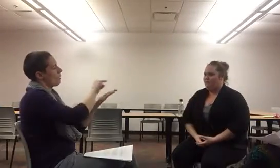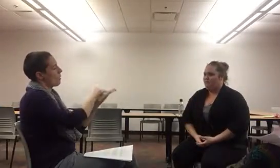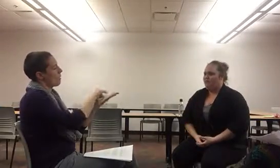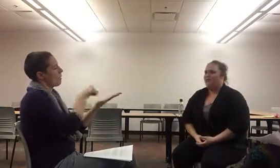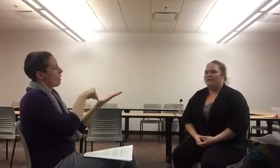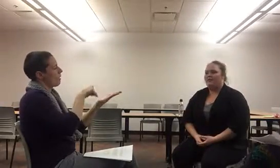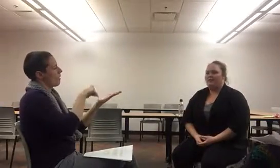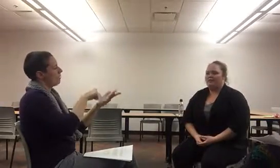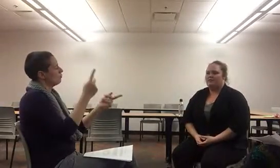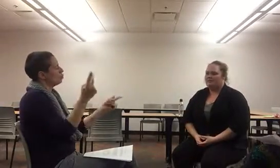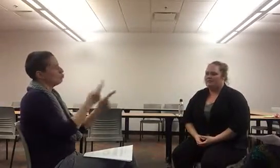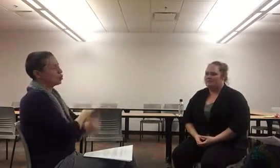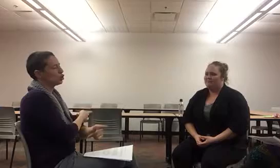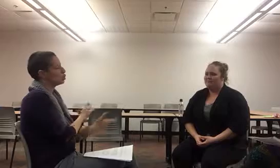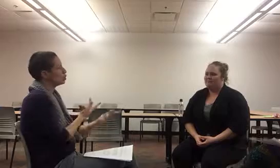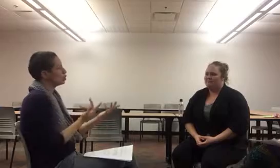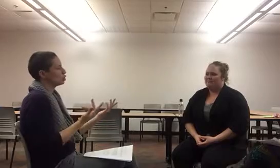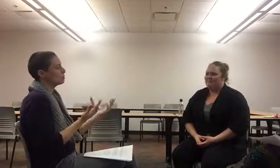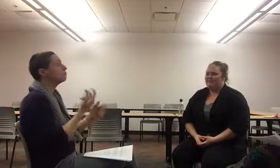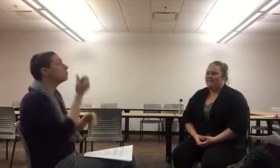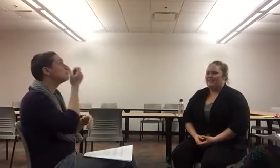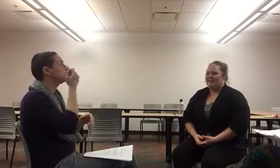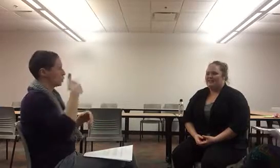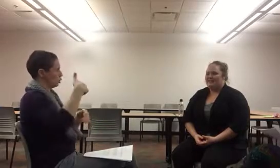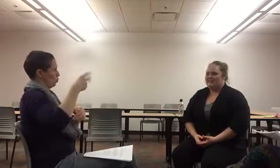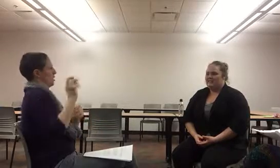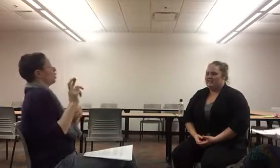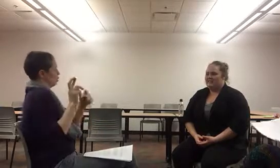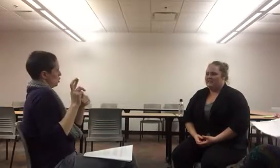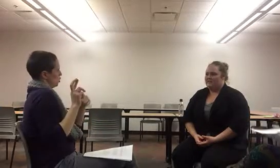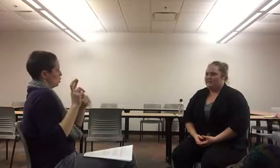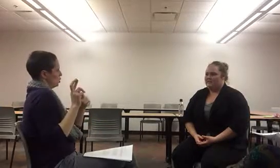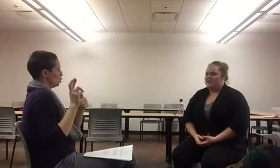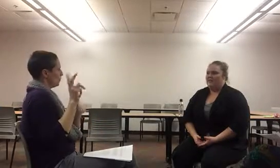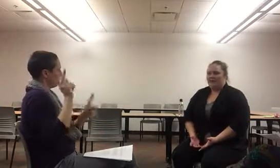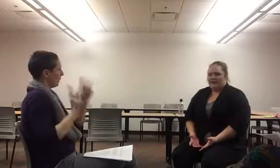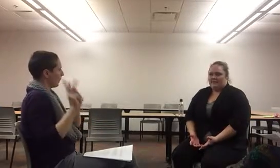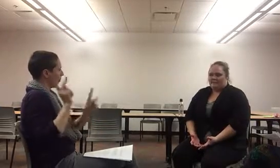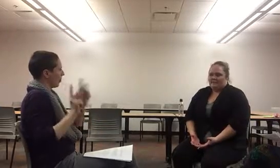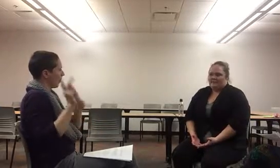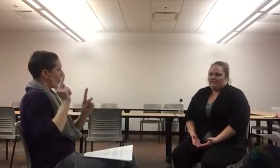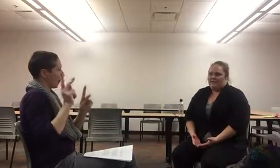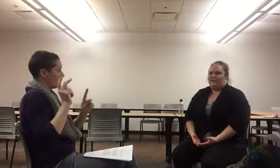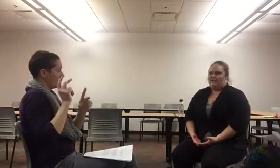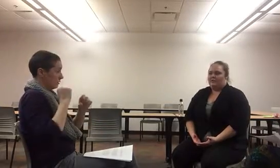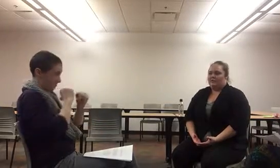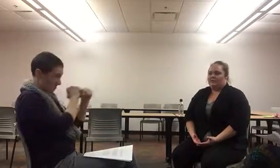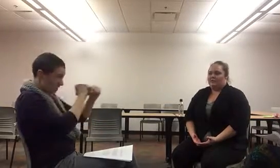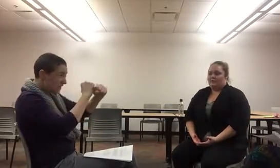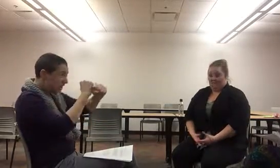The laws are kind of, you know, I, because...